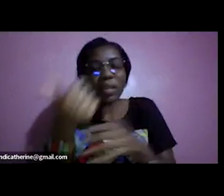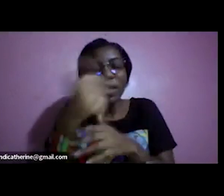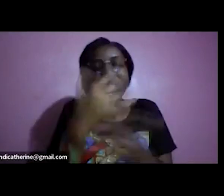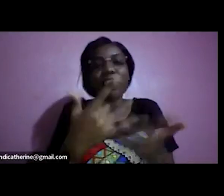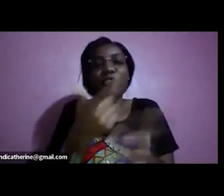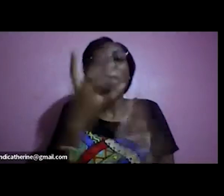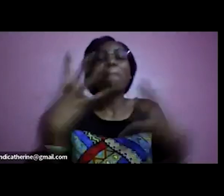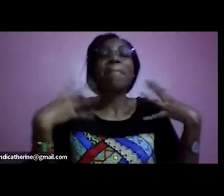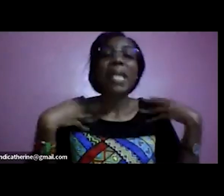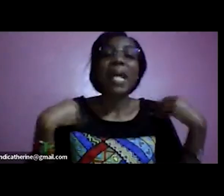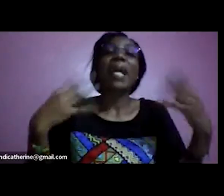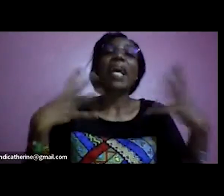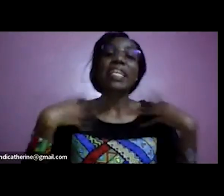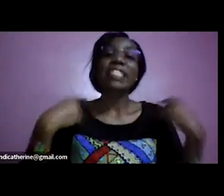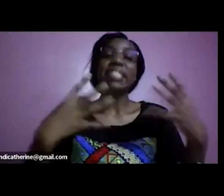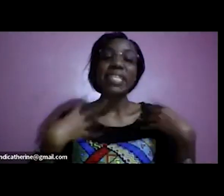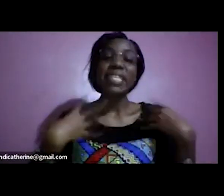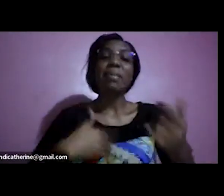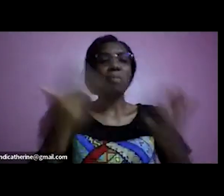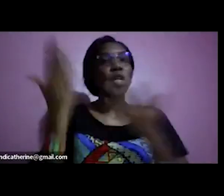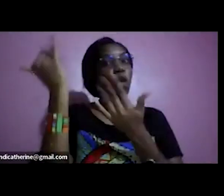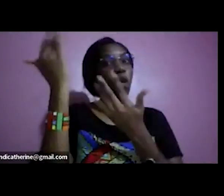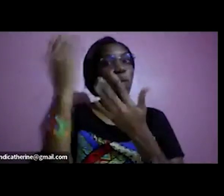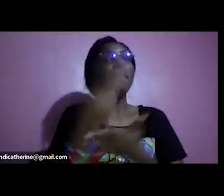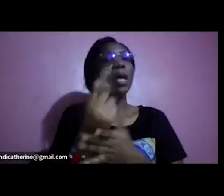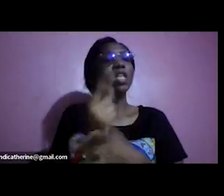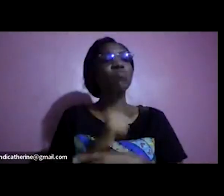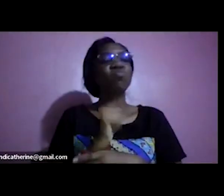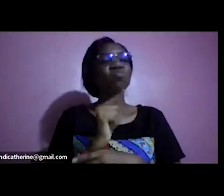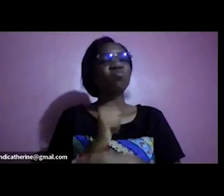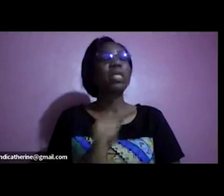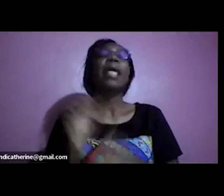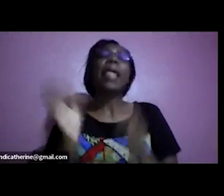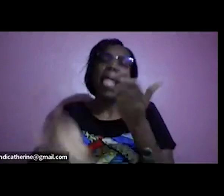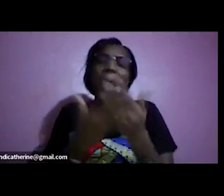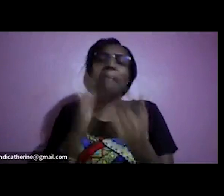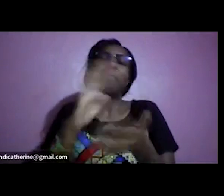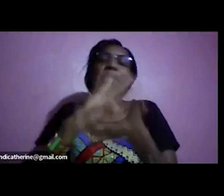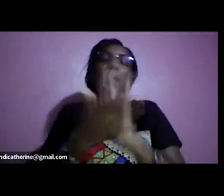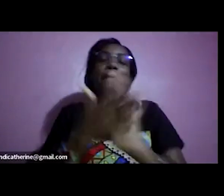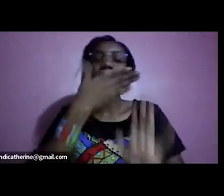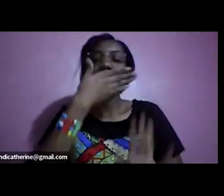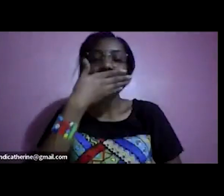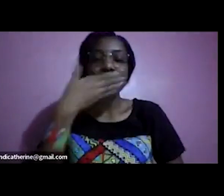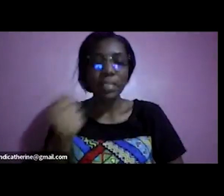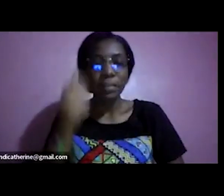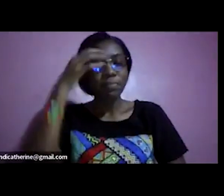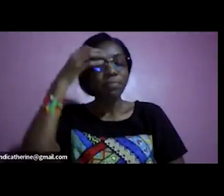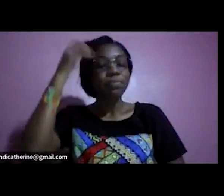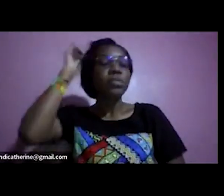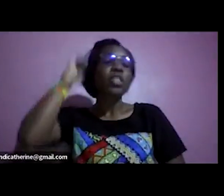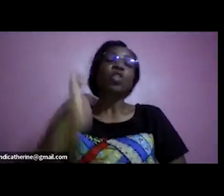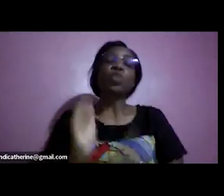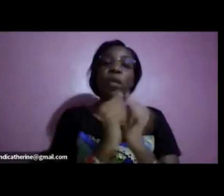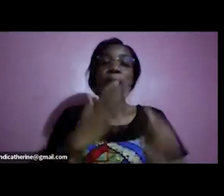every day i hope that the money session is going to help you become better at what you do uh with me is our sign